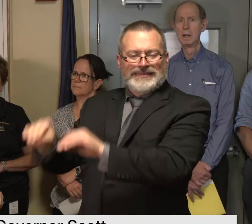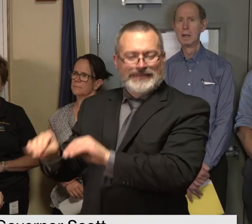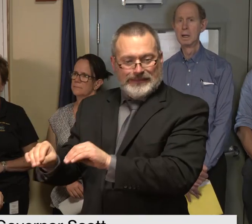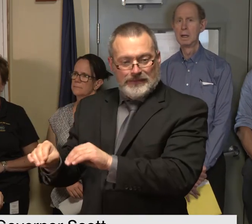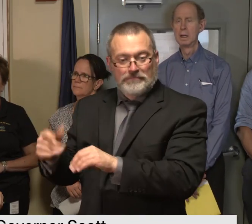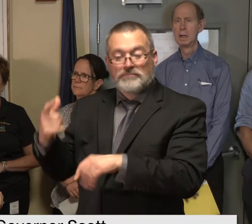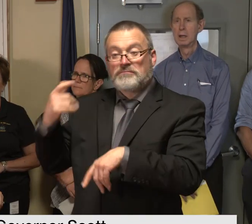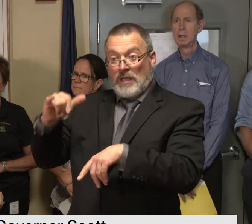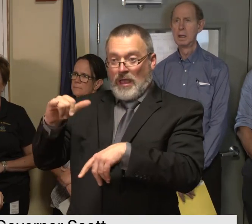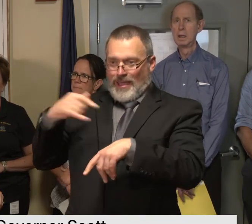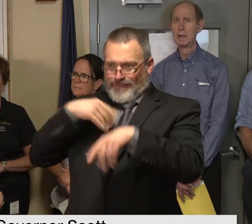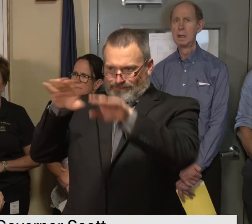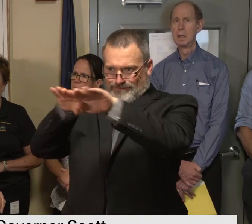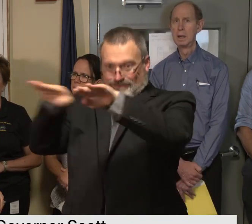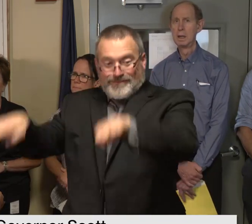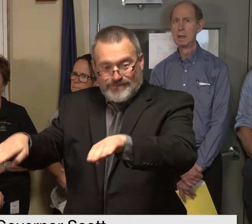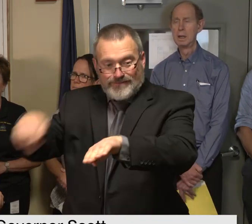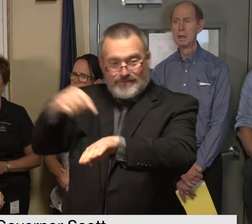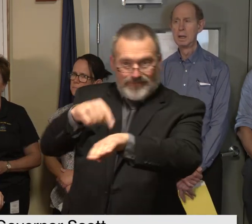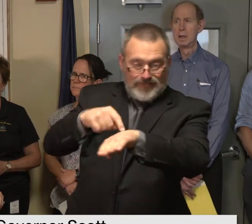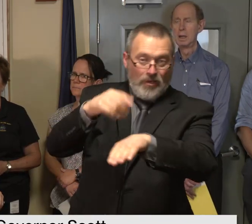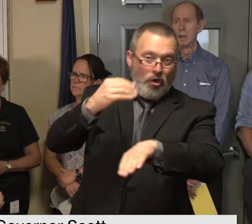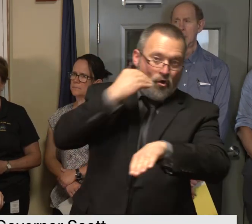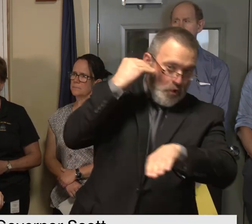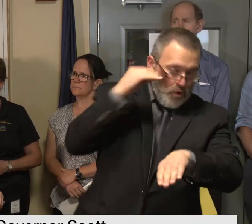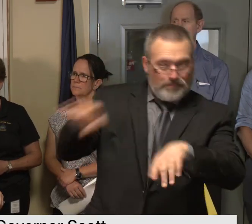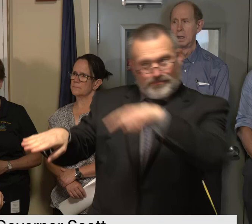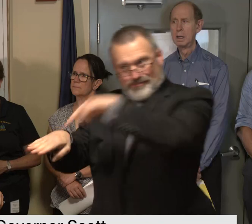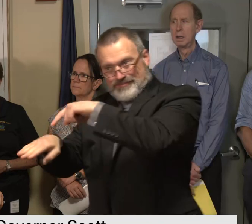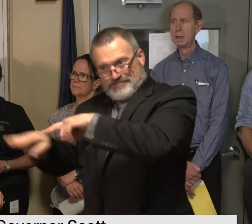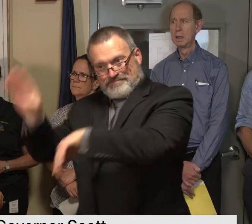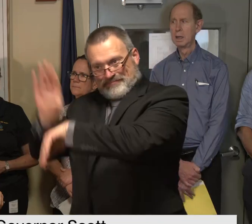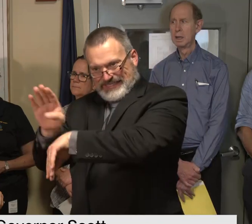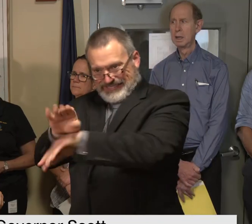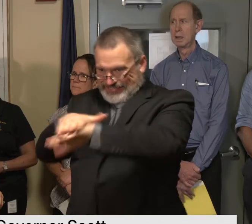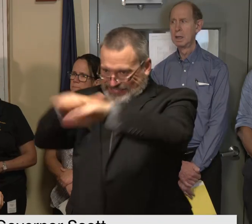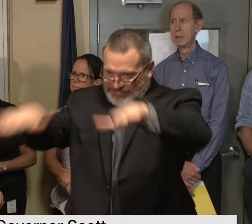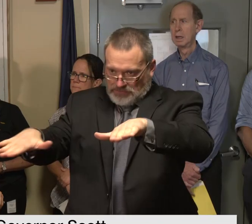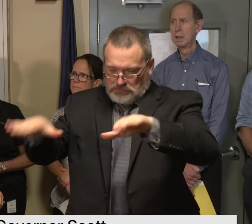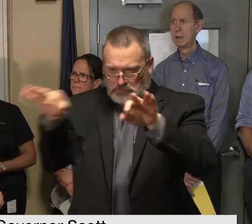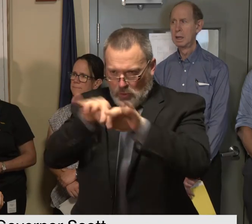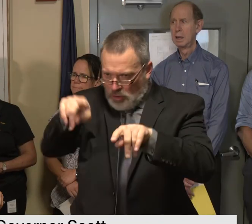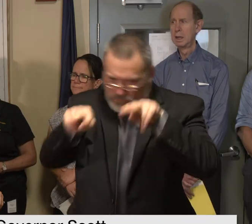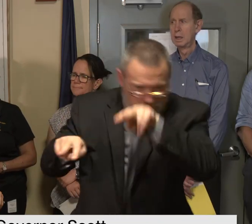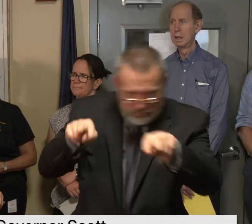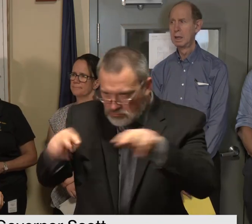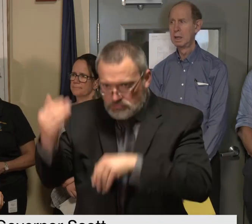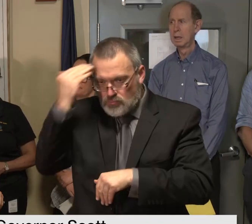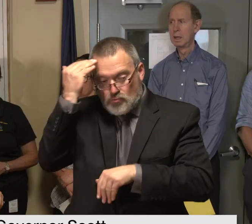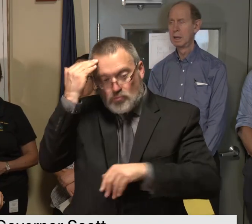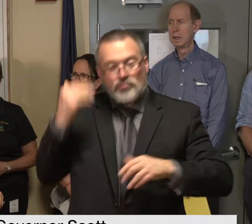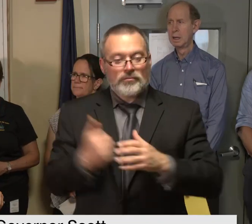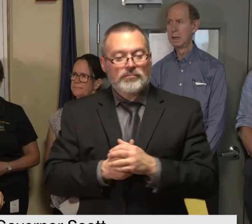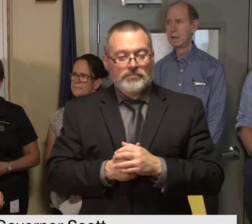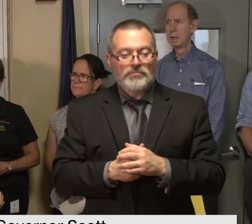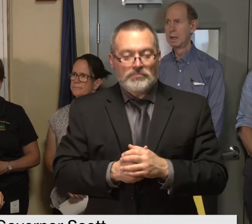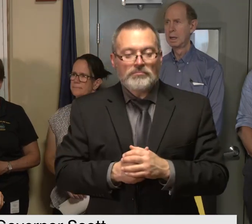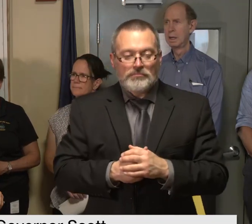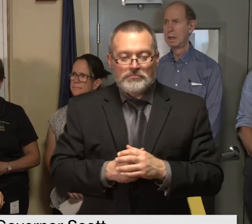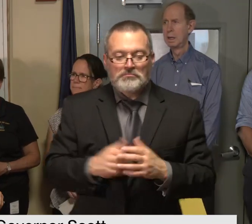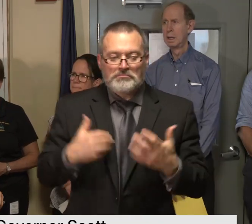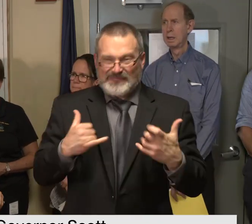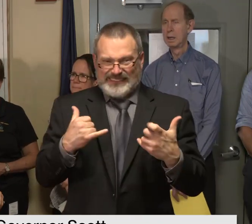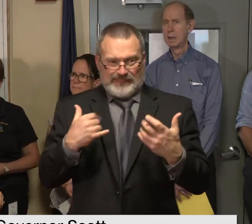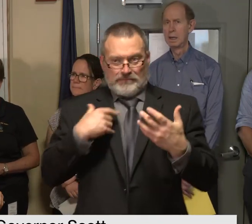there and as i mentioned i uh as the governor mentioned that will help us understand the